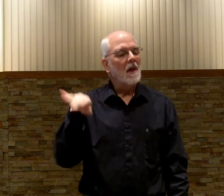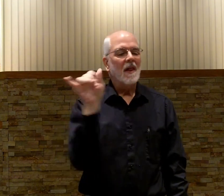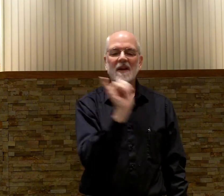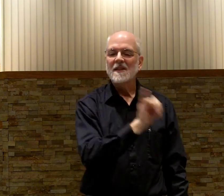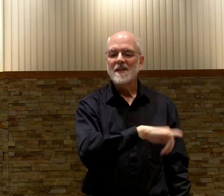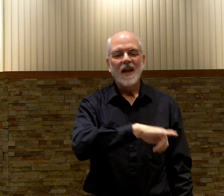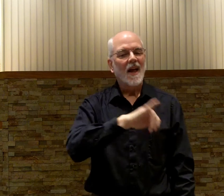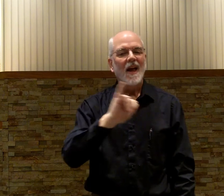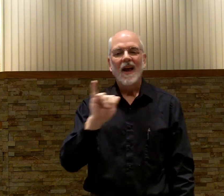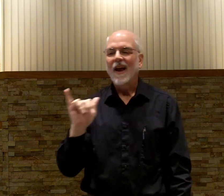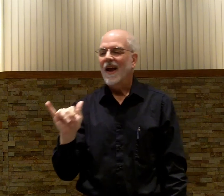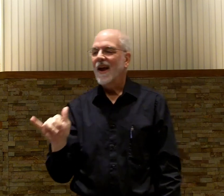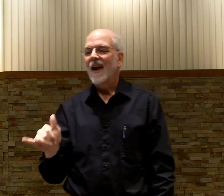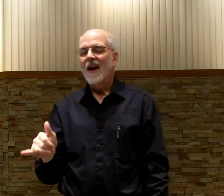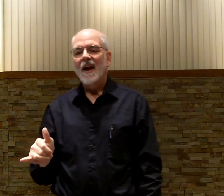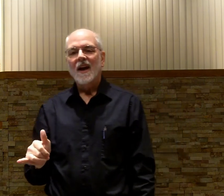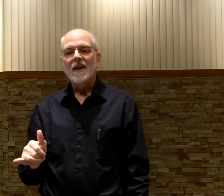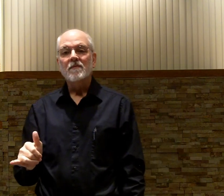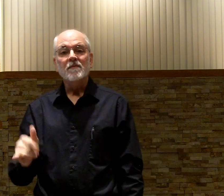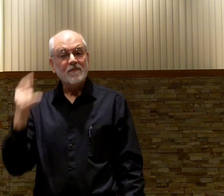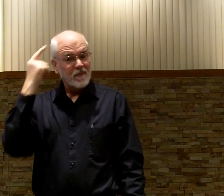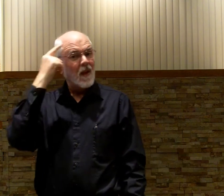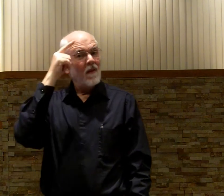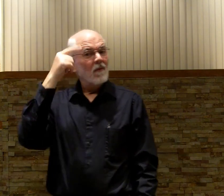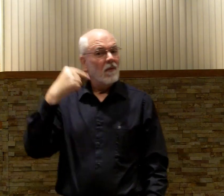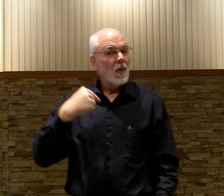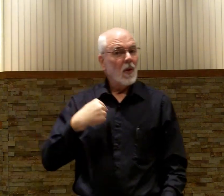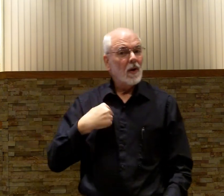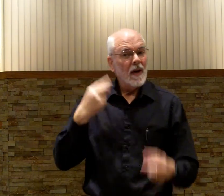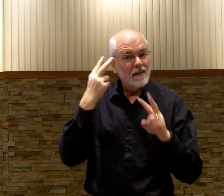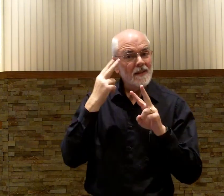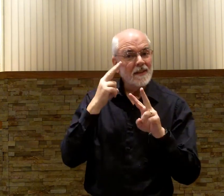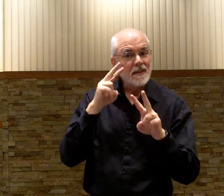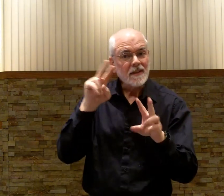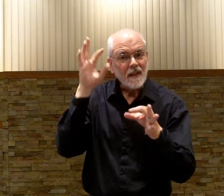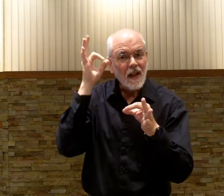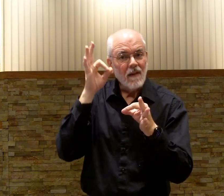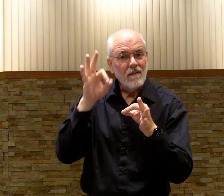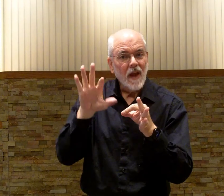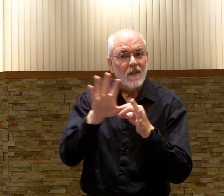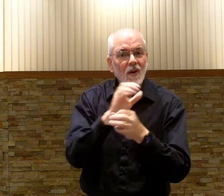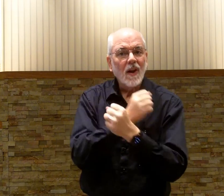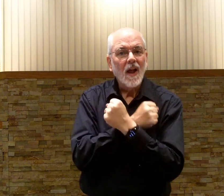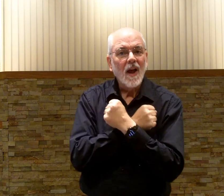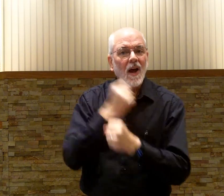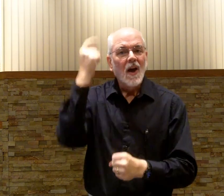the same For I've seen faithful love